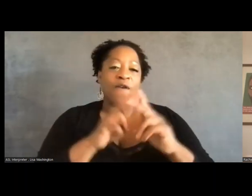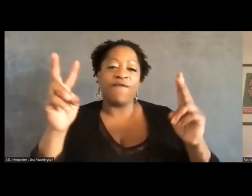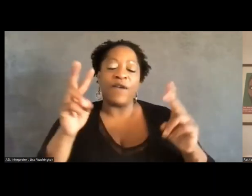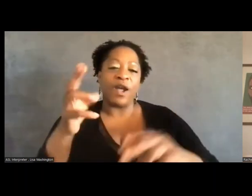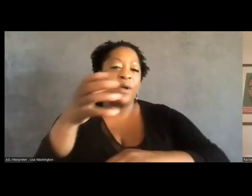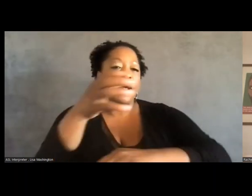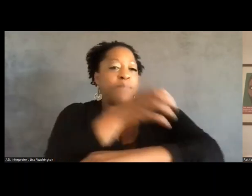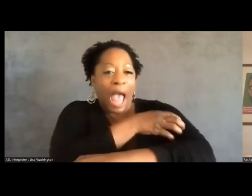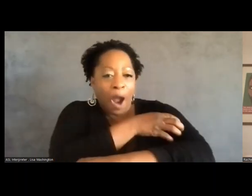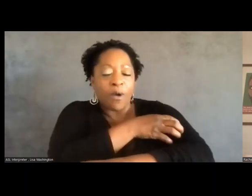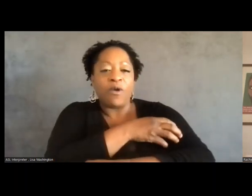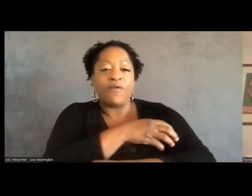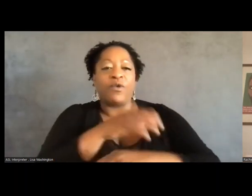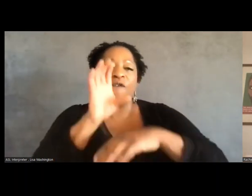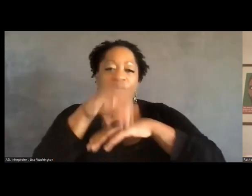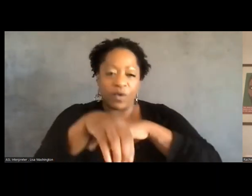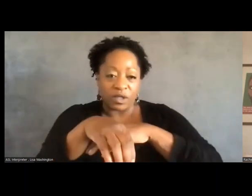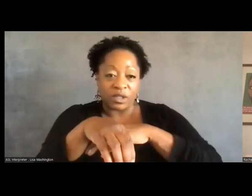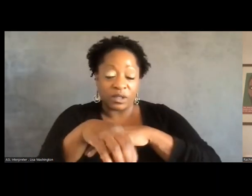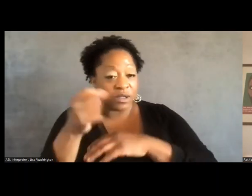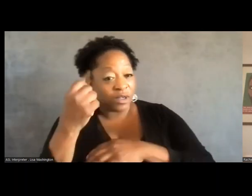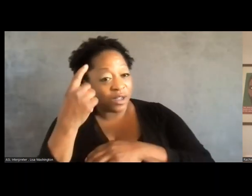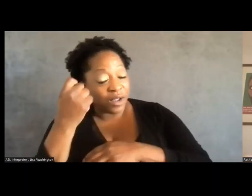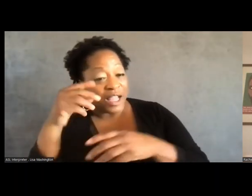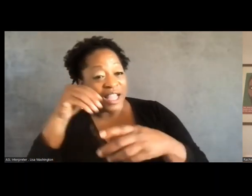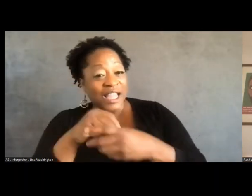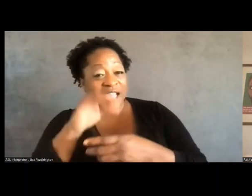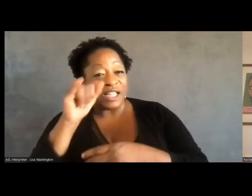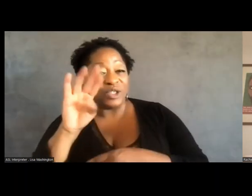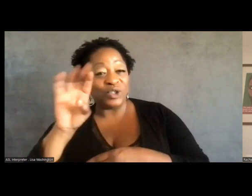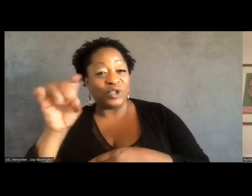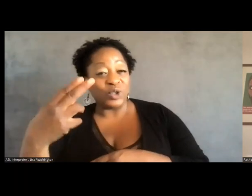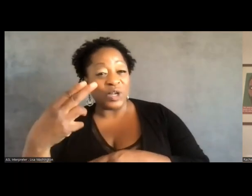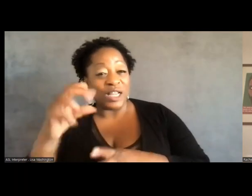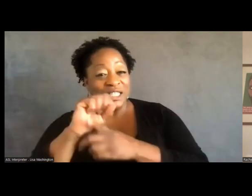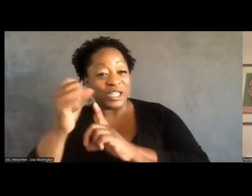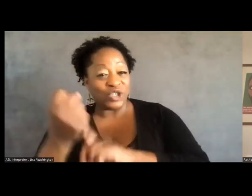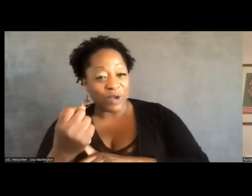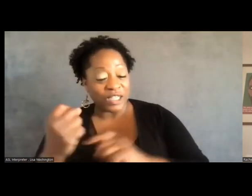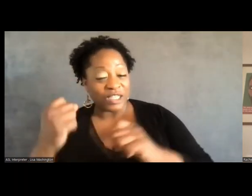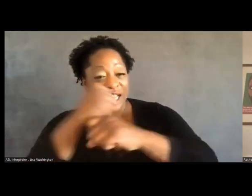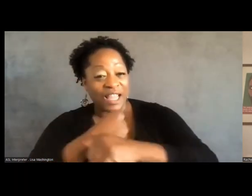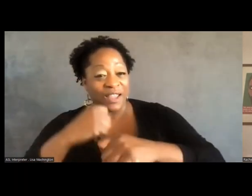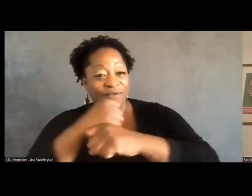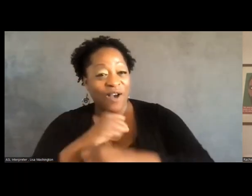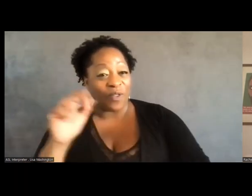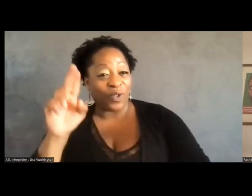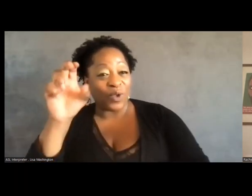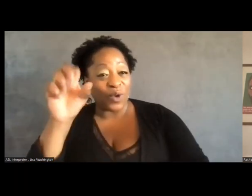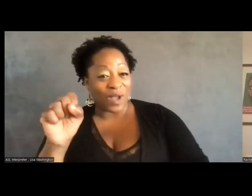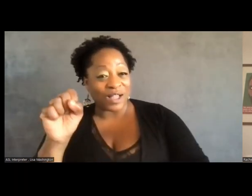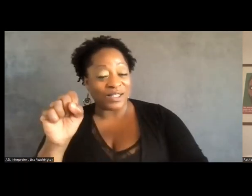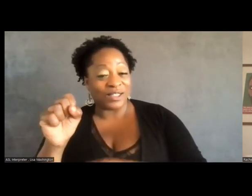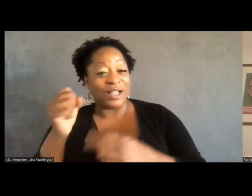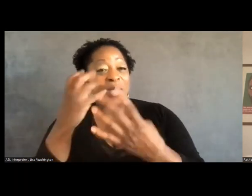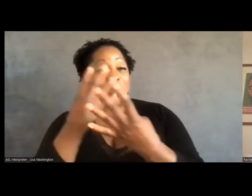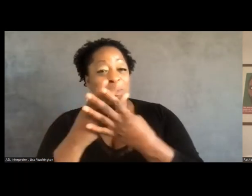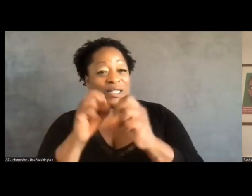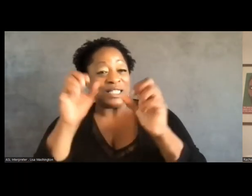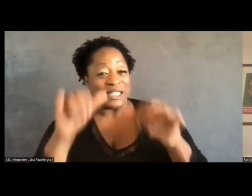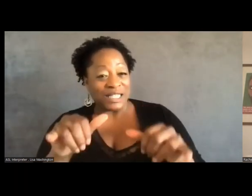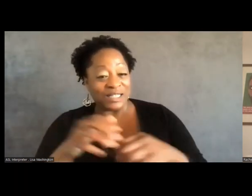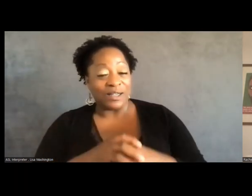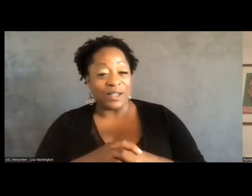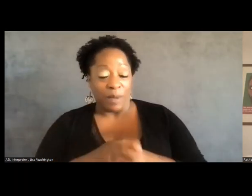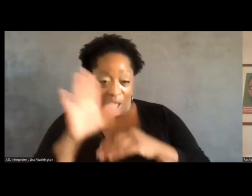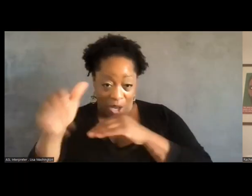the United States government, right? Um, and so it's not going to be, you know, an overnight change